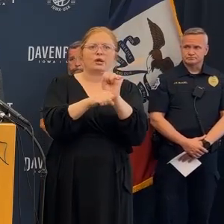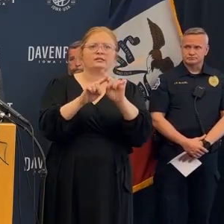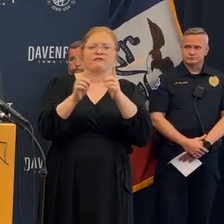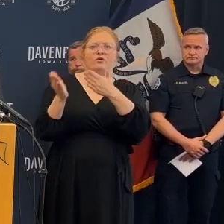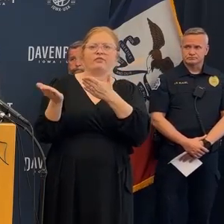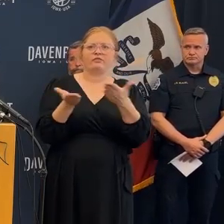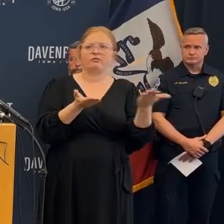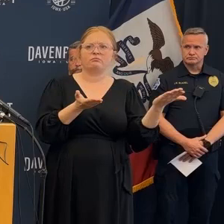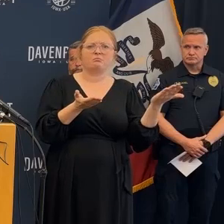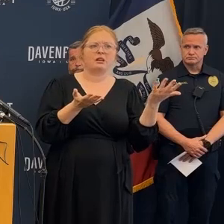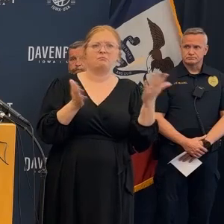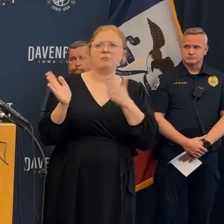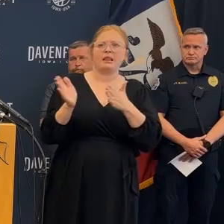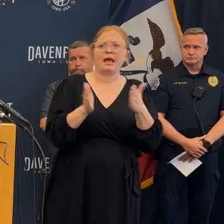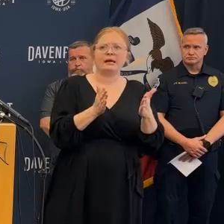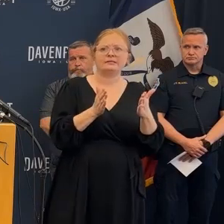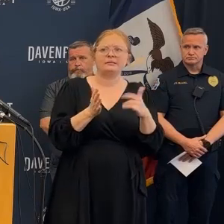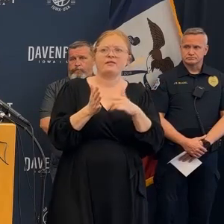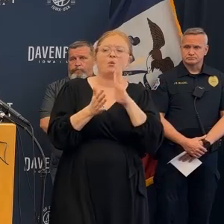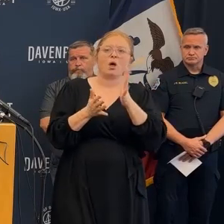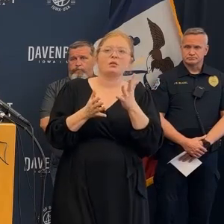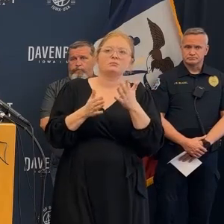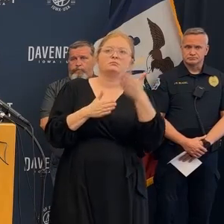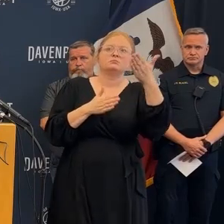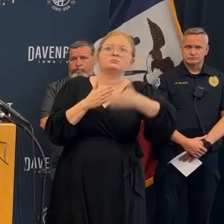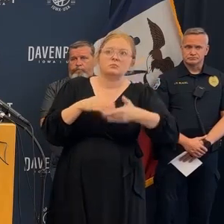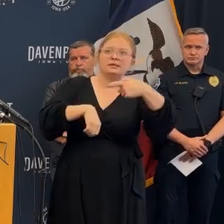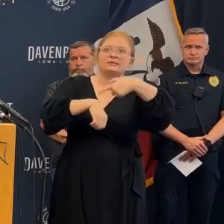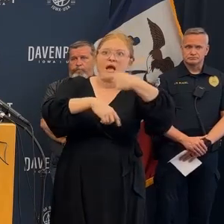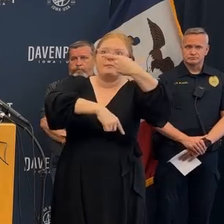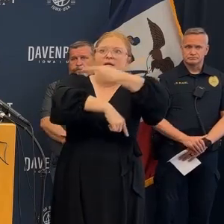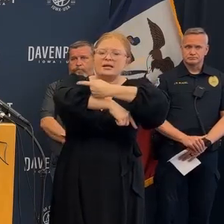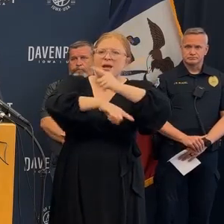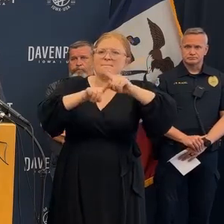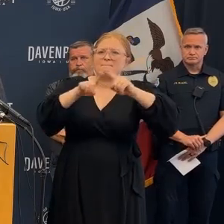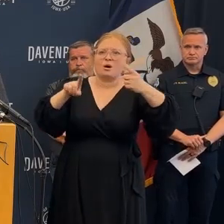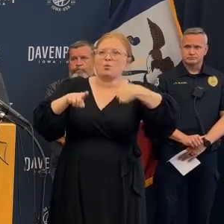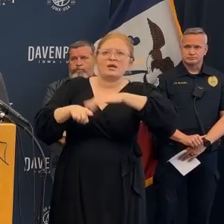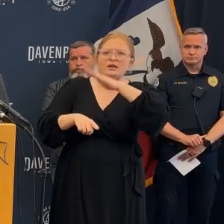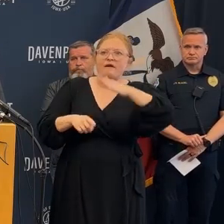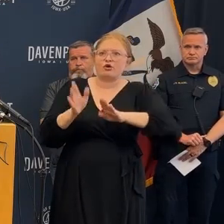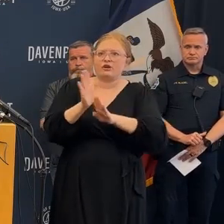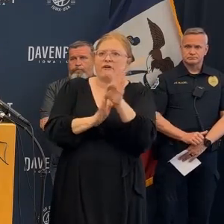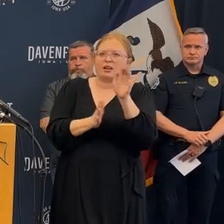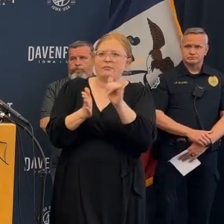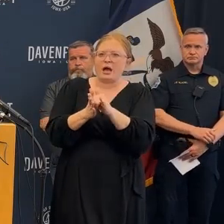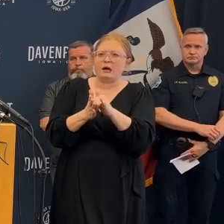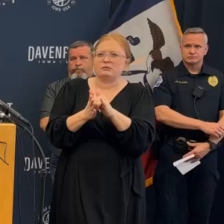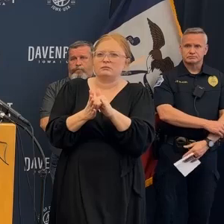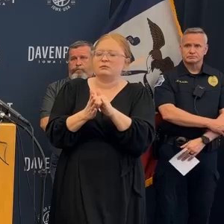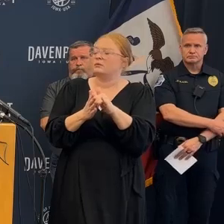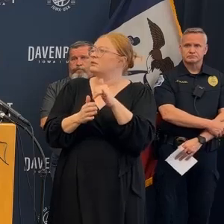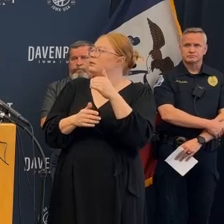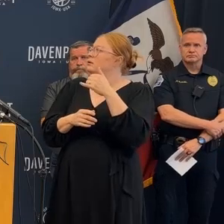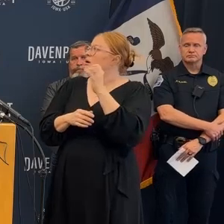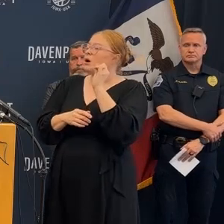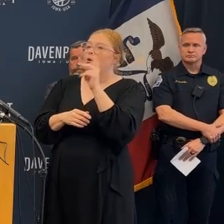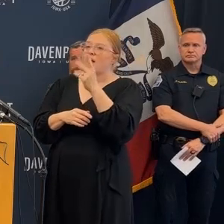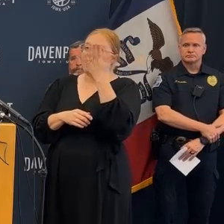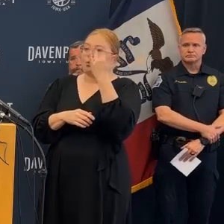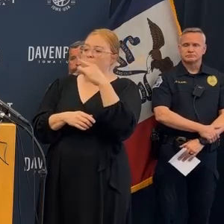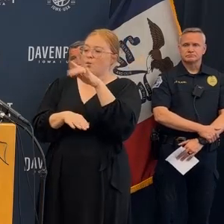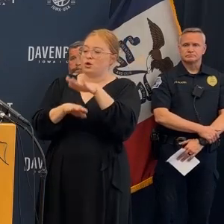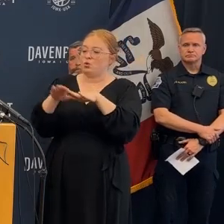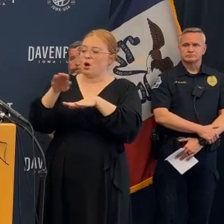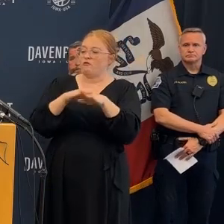I don't know that we have an exact timeline that the physical demolishment was going to happen there were there were things that have